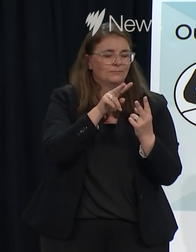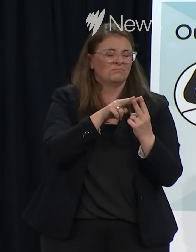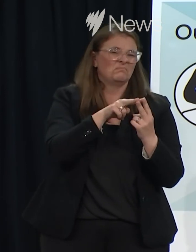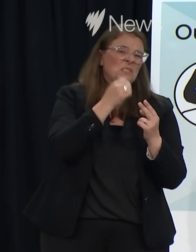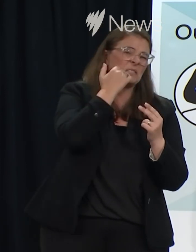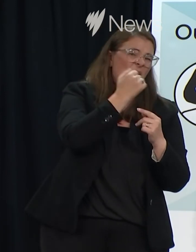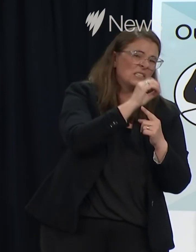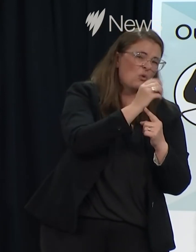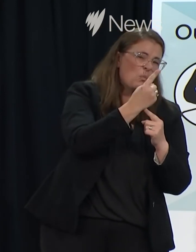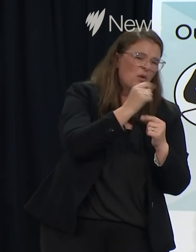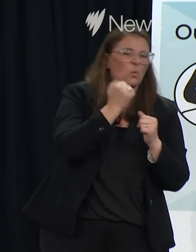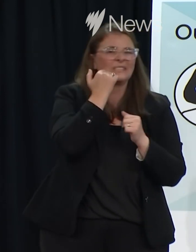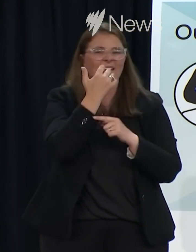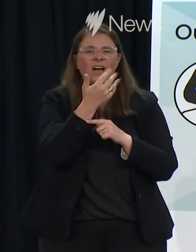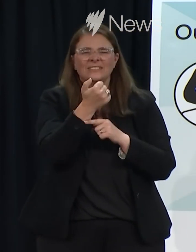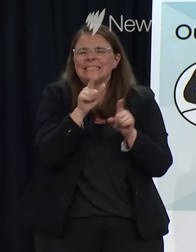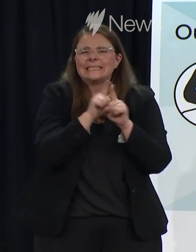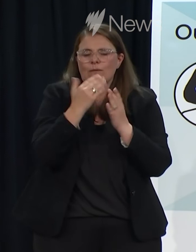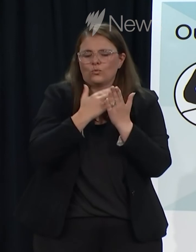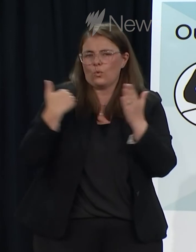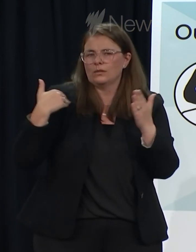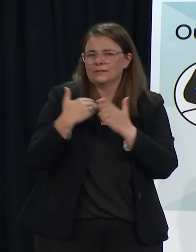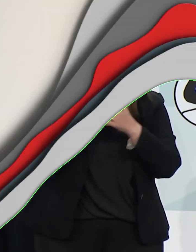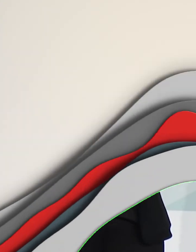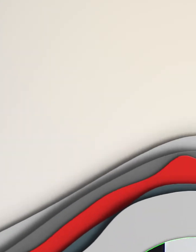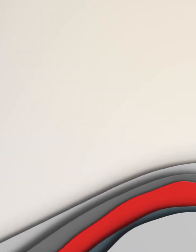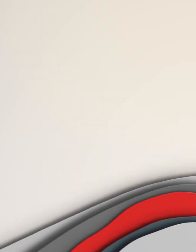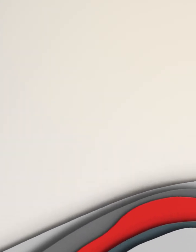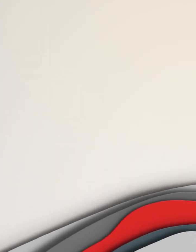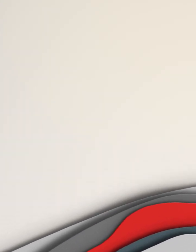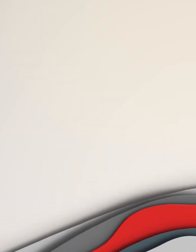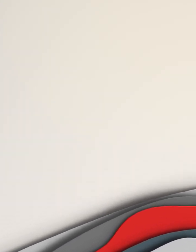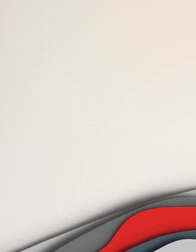01 and day 56, which is the case at the border presently.